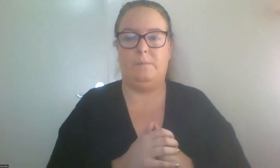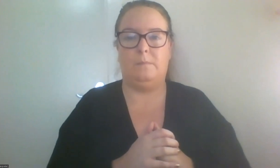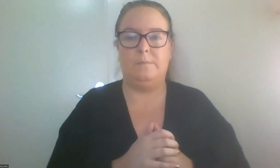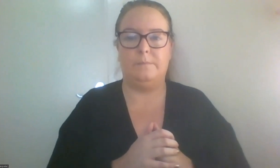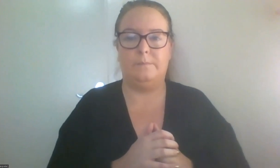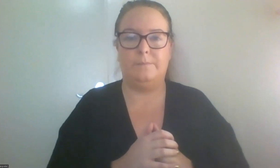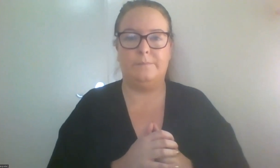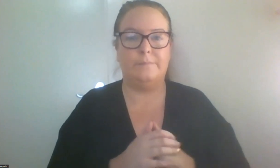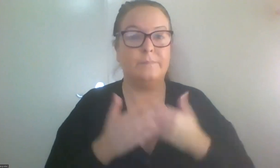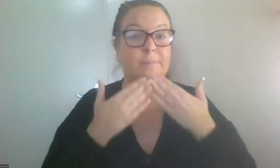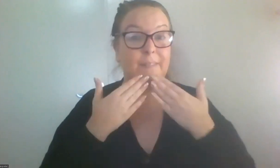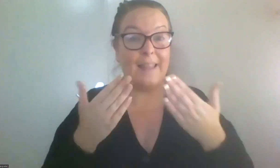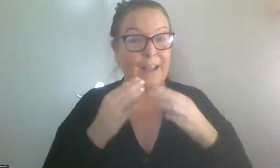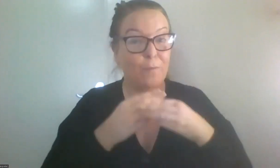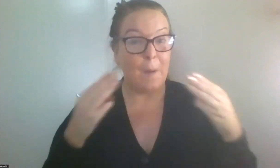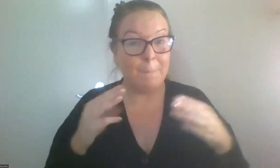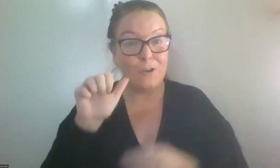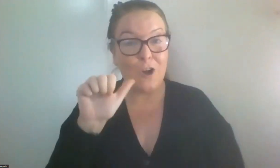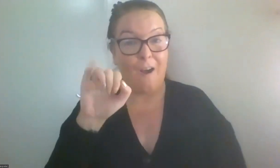Thank you very much, Anya.